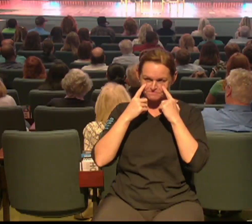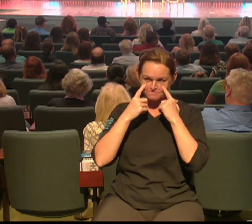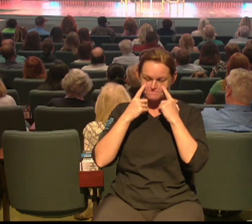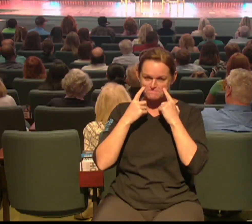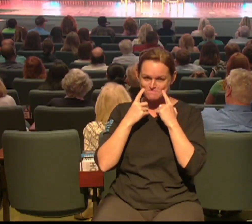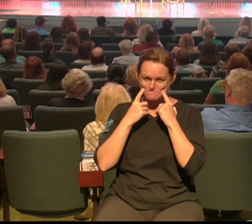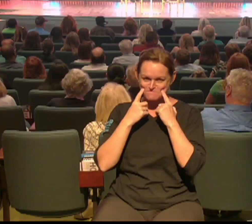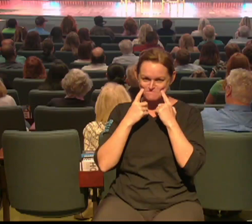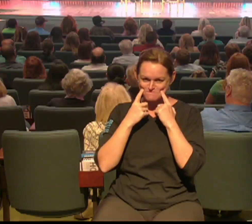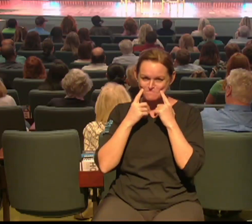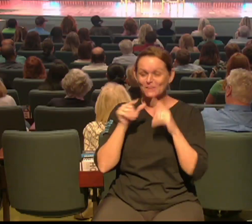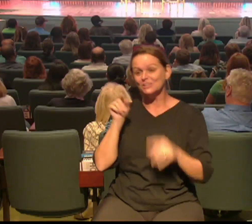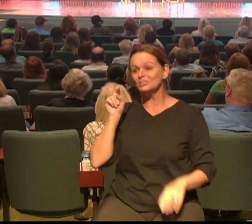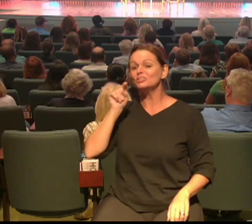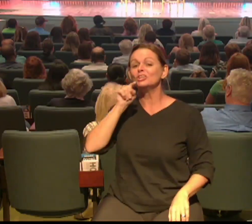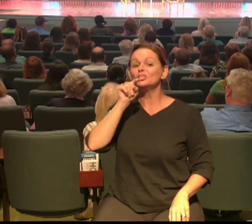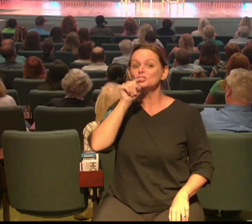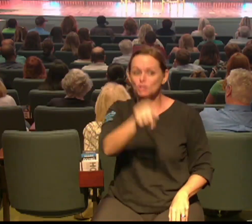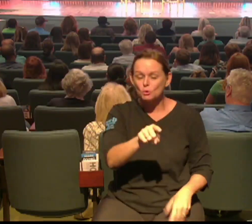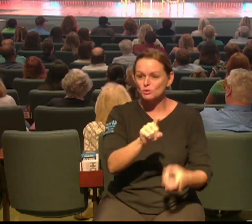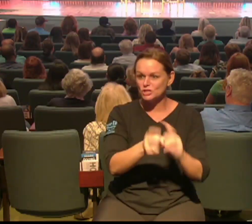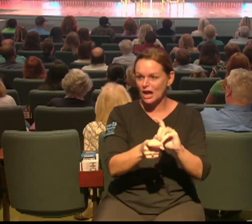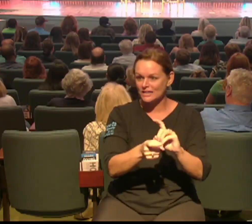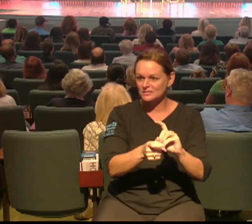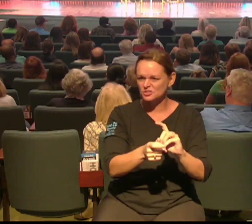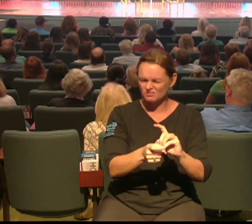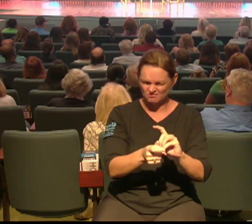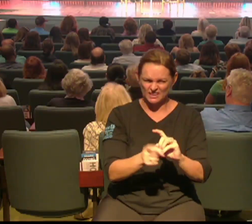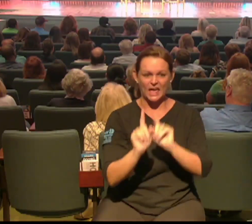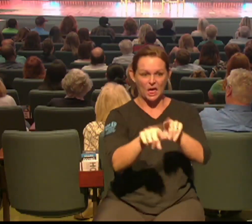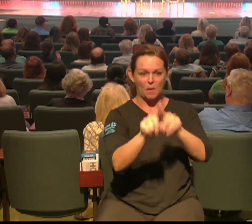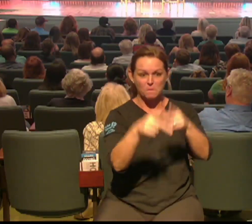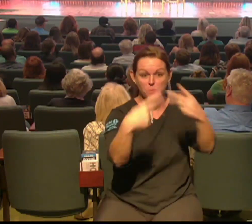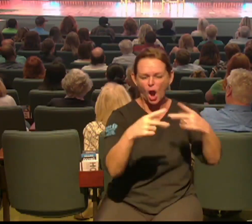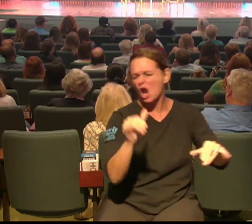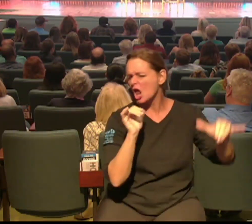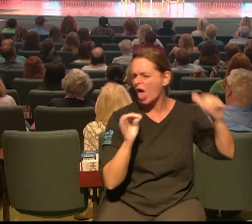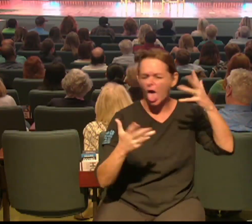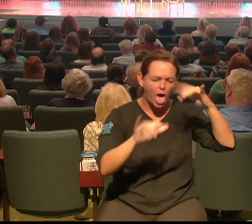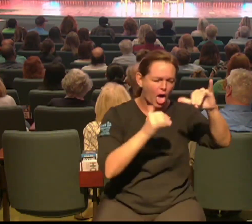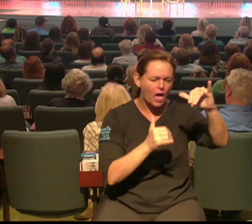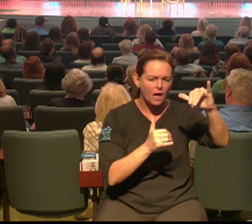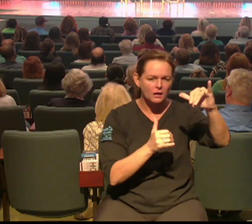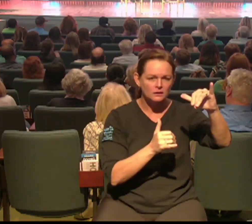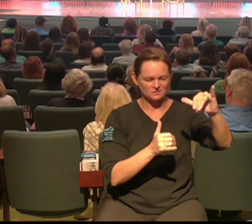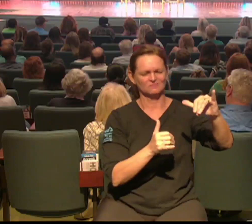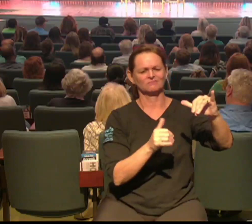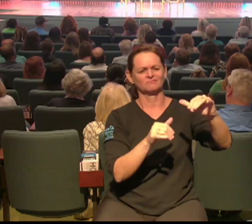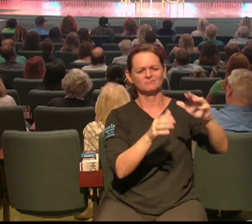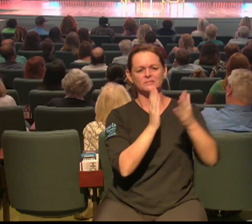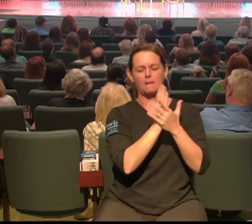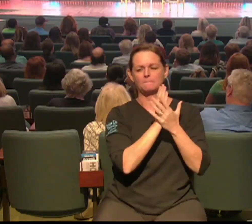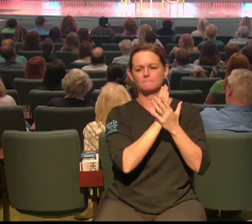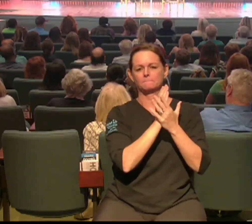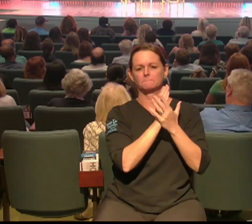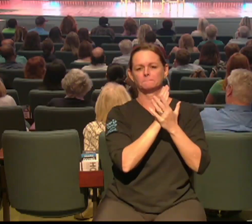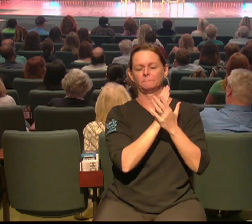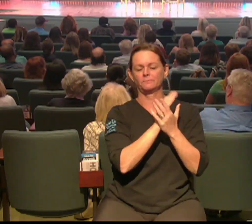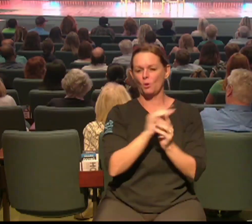You changed. You started going to different parties and I stopped having to cover for you. You changed in different ways too. You were happier